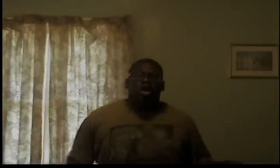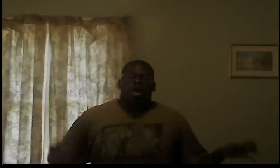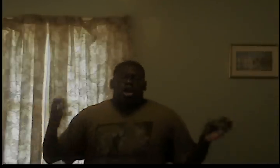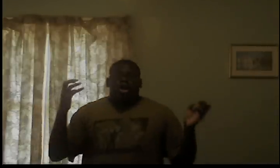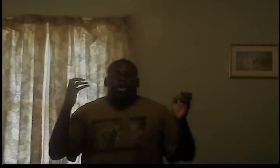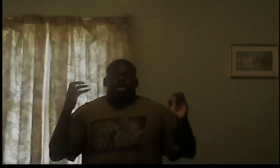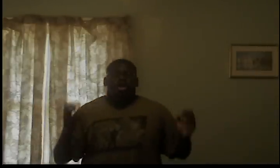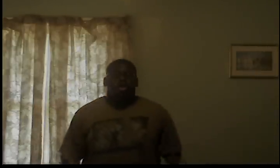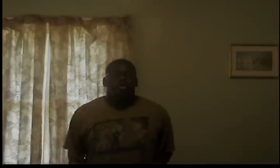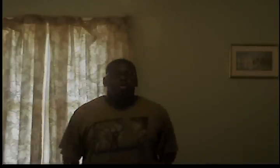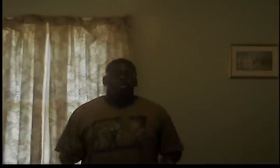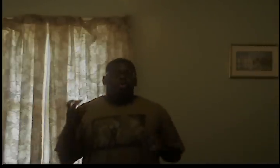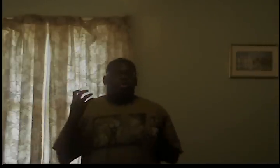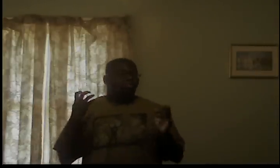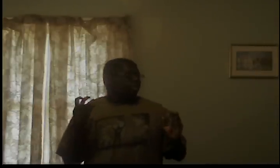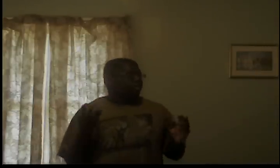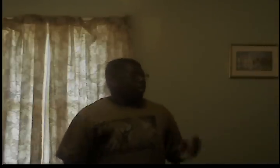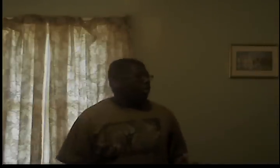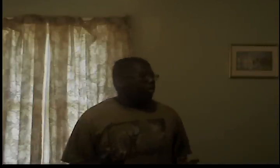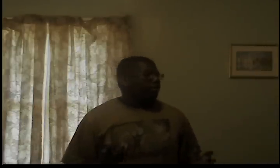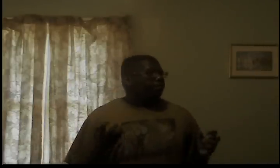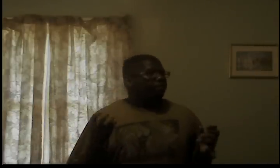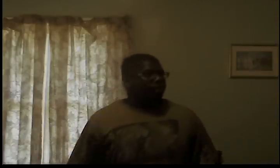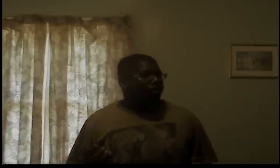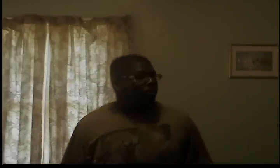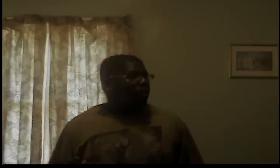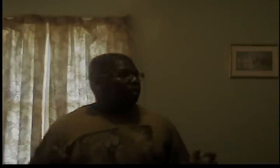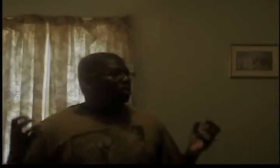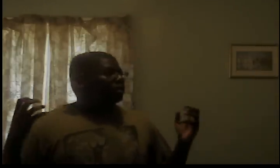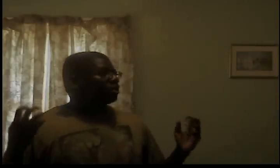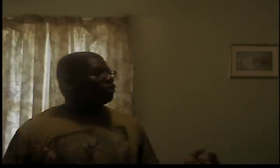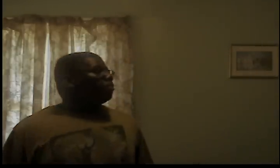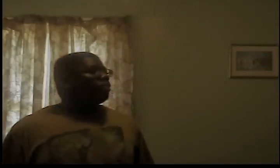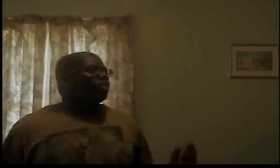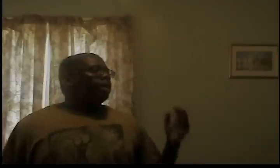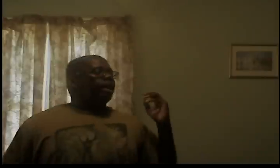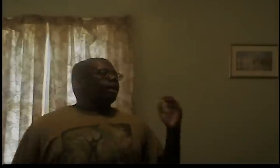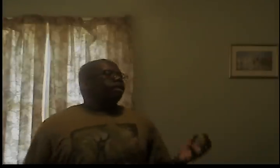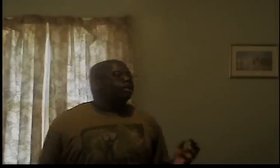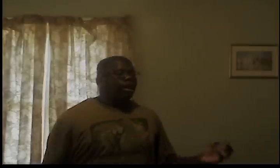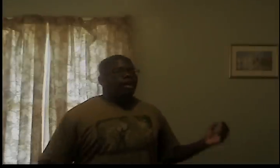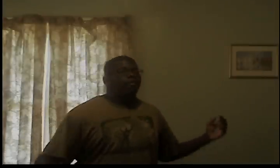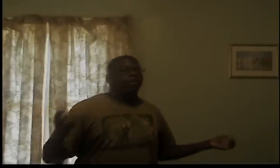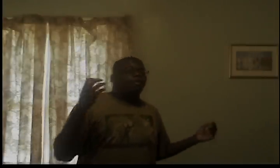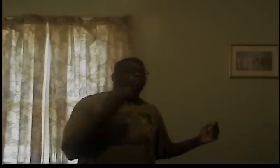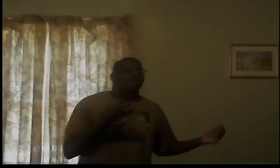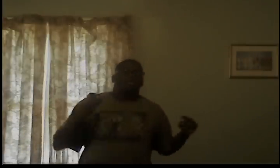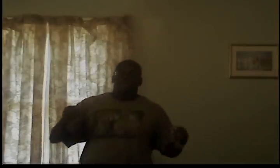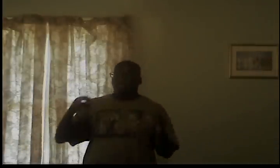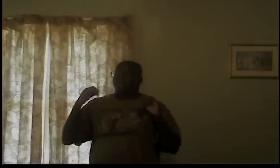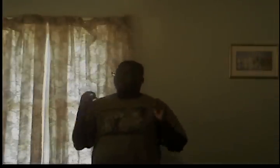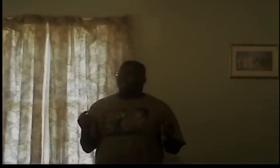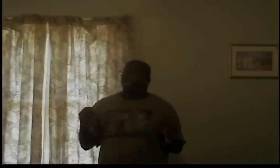are you retarded people the school board should have better use of money